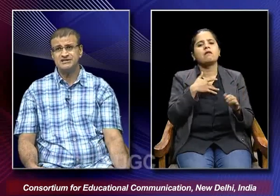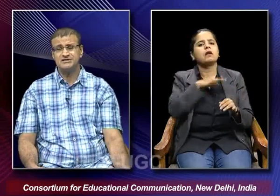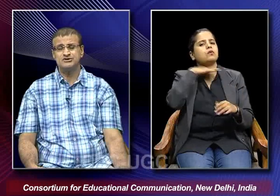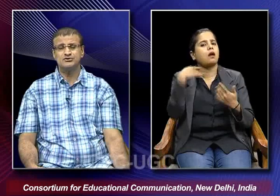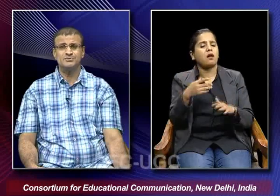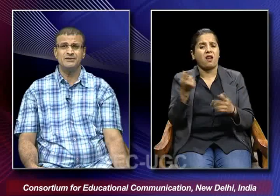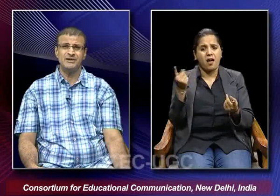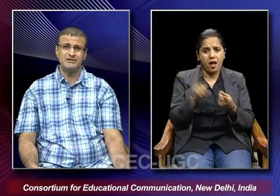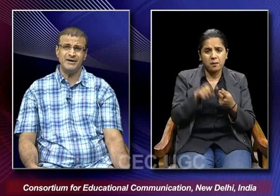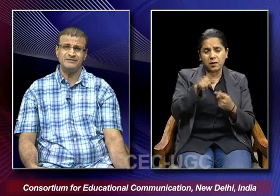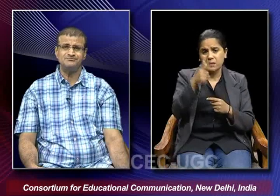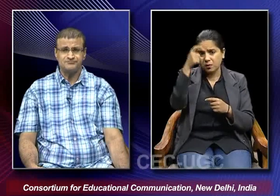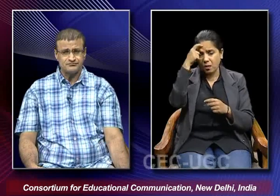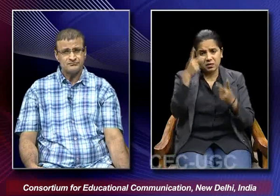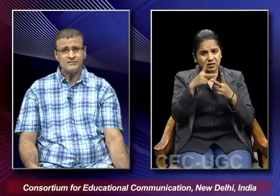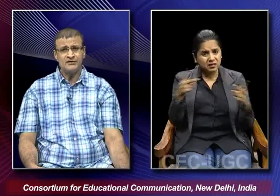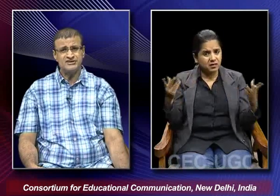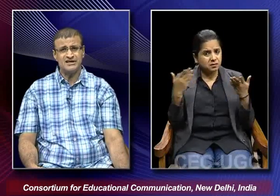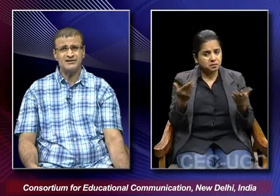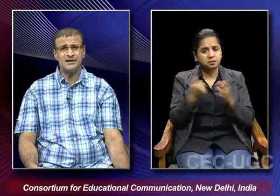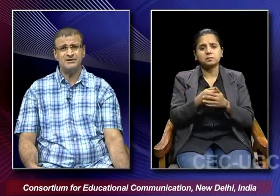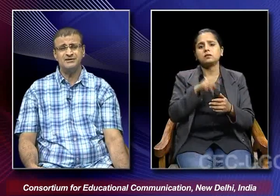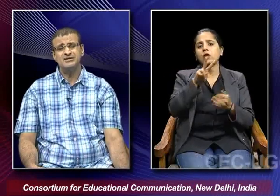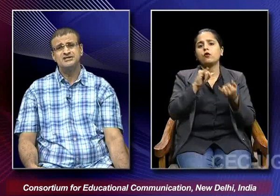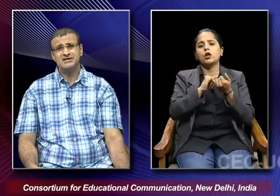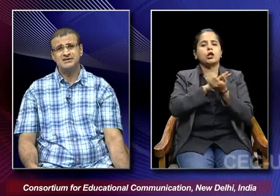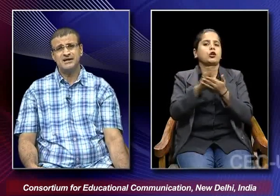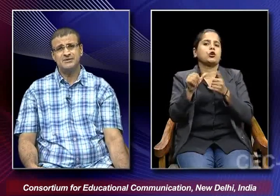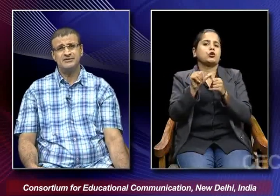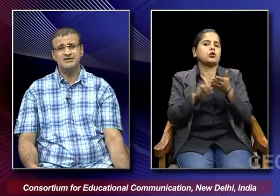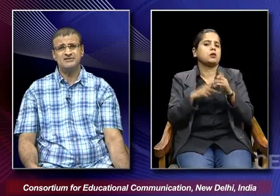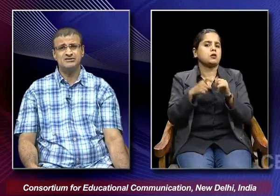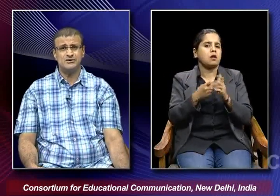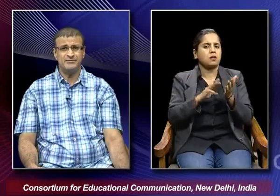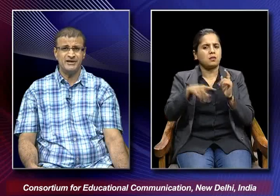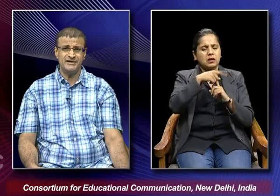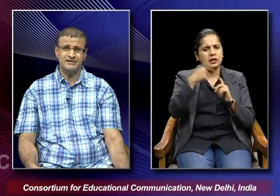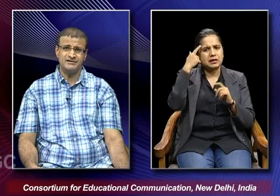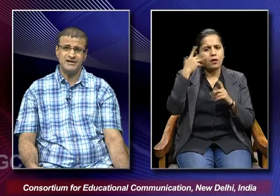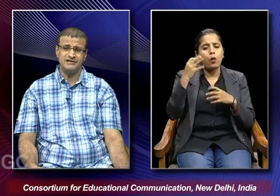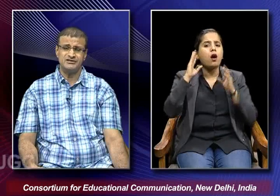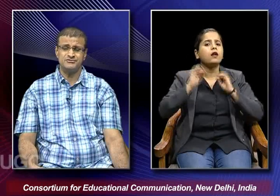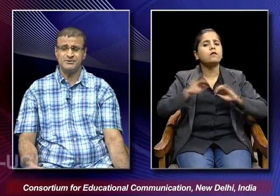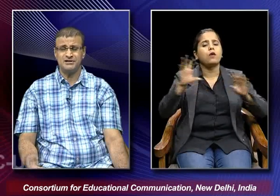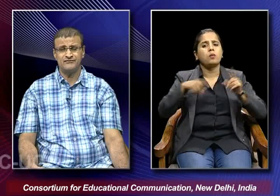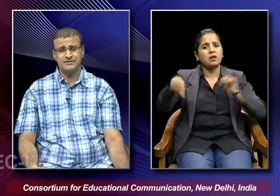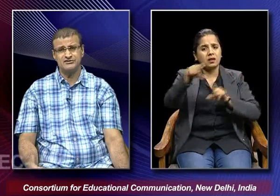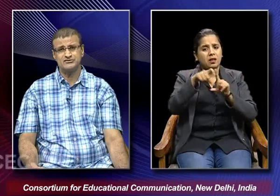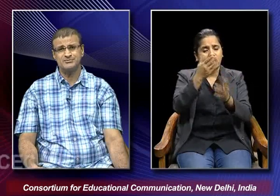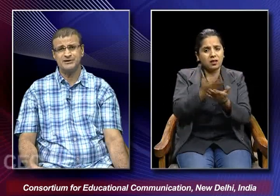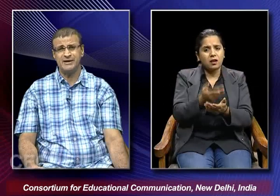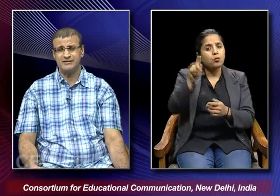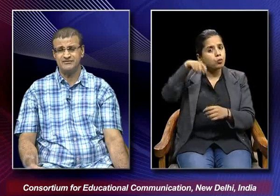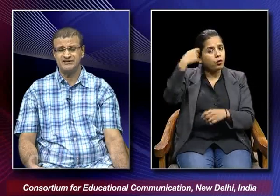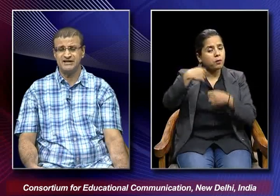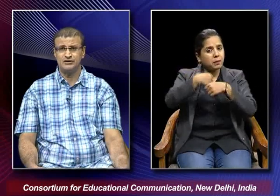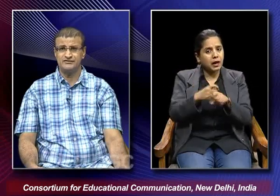tragedy which was being made by v shantaram and shantaram in a way tries to communicate that this particular film which was